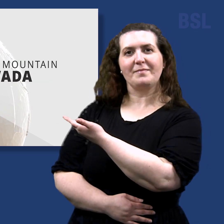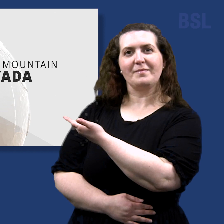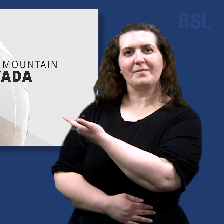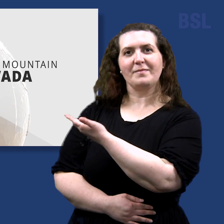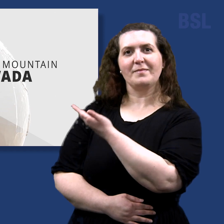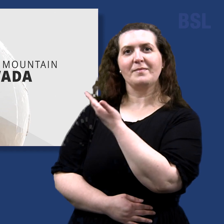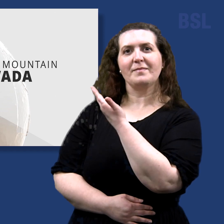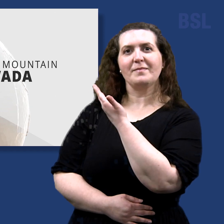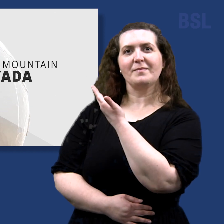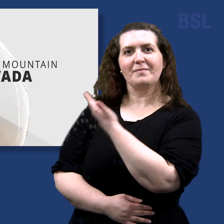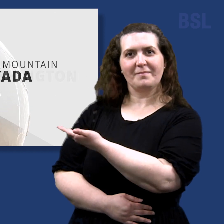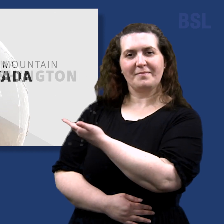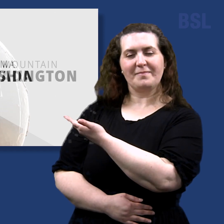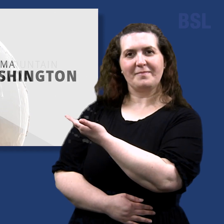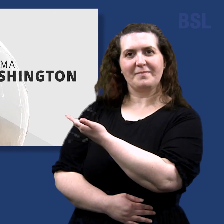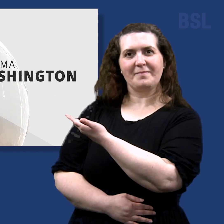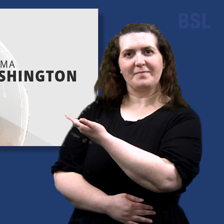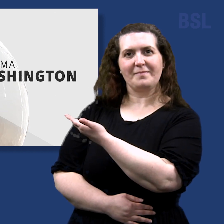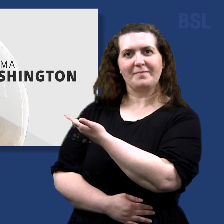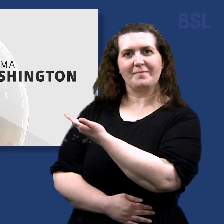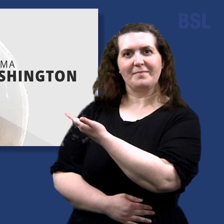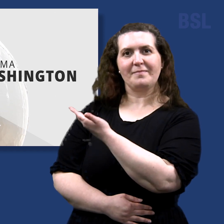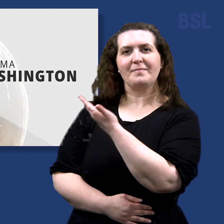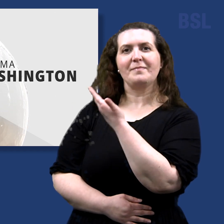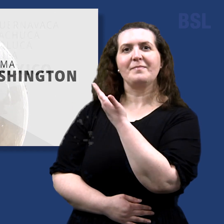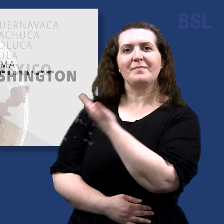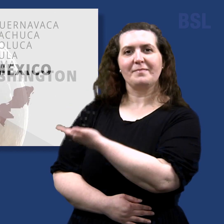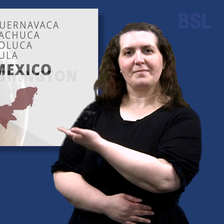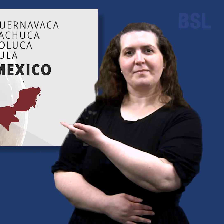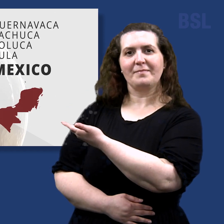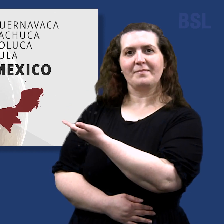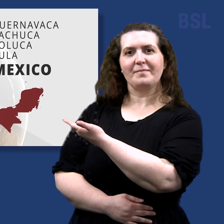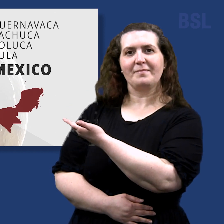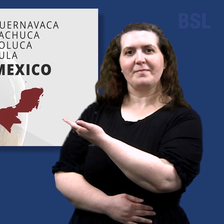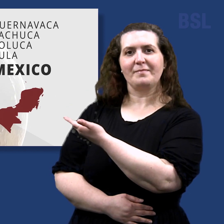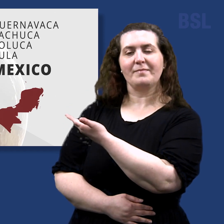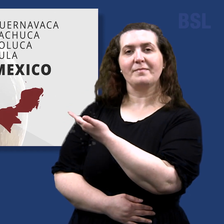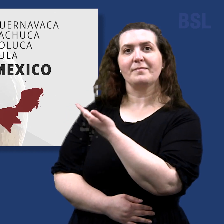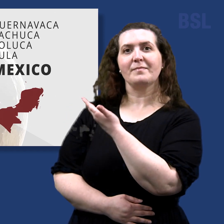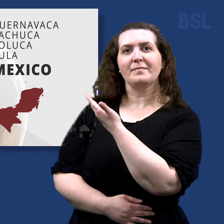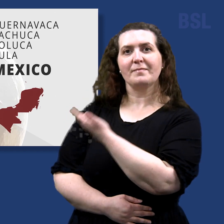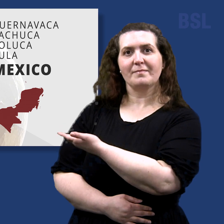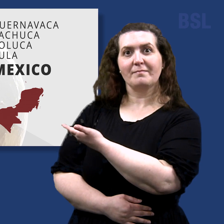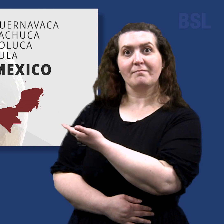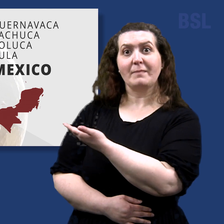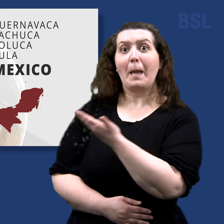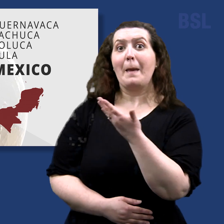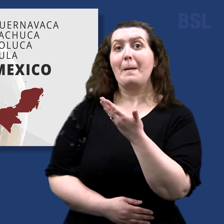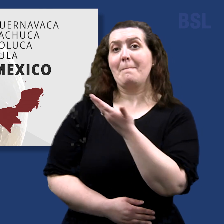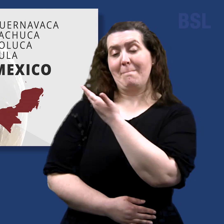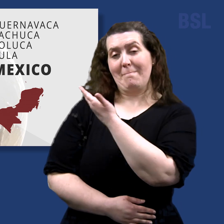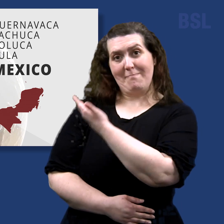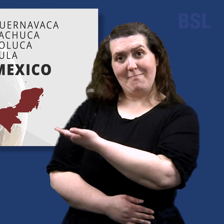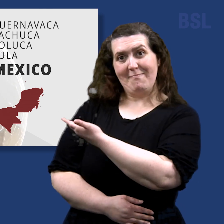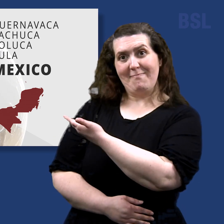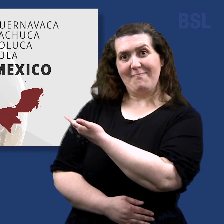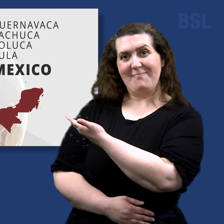Lone Mountain, Nevada, Tacoma, Washington, and in Mexico, temples in Cuernavaca, Pachuca,